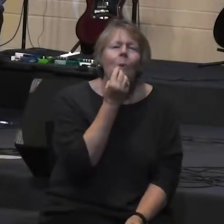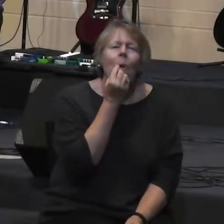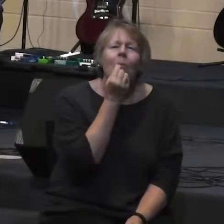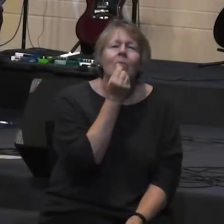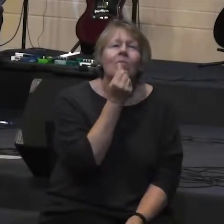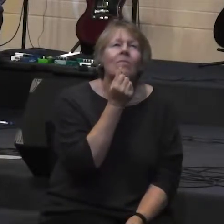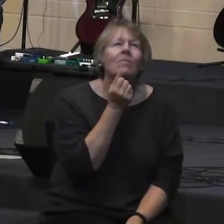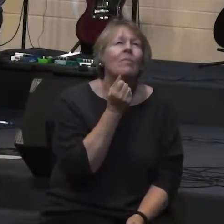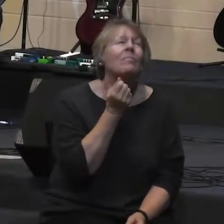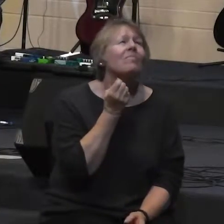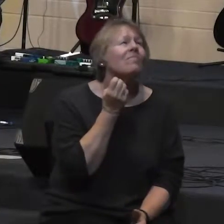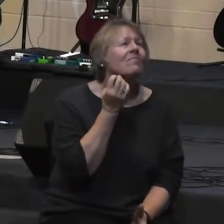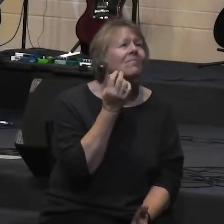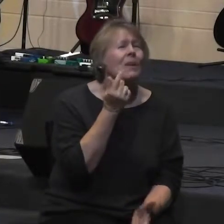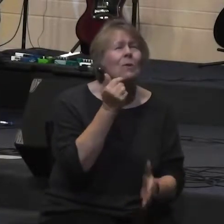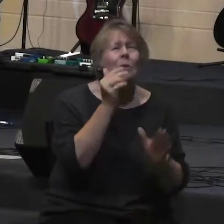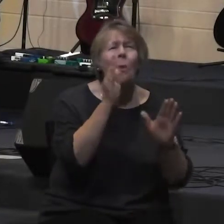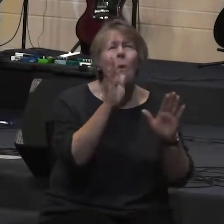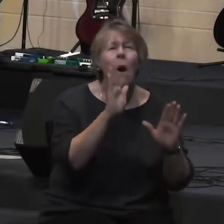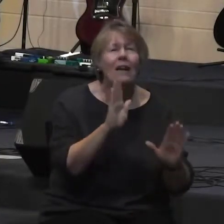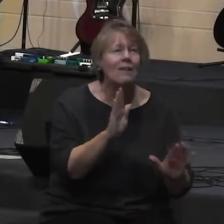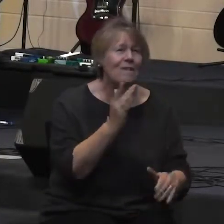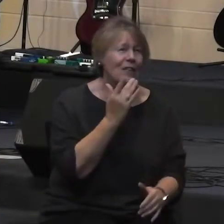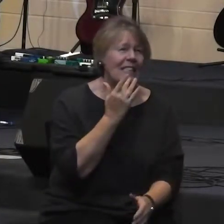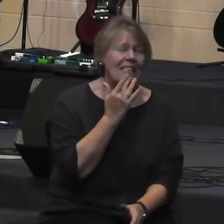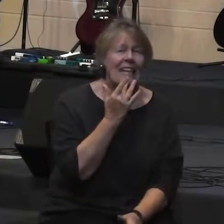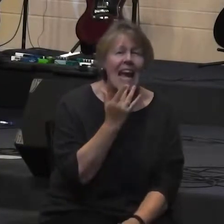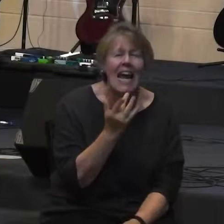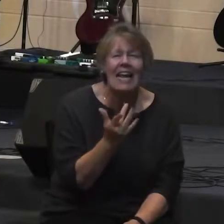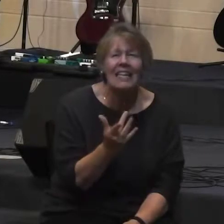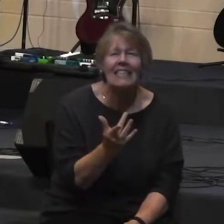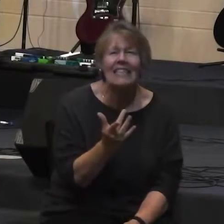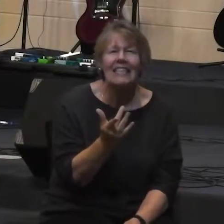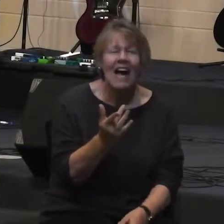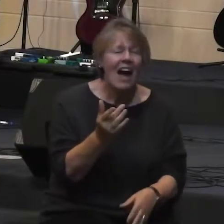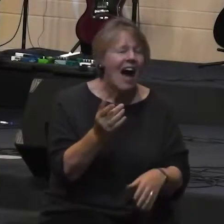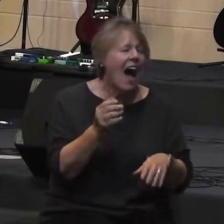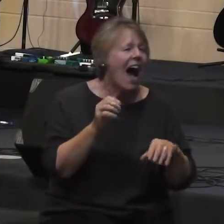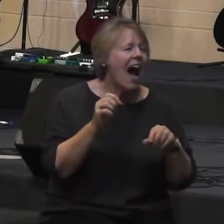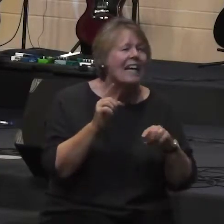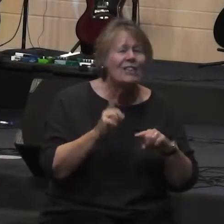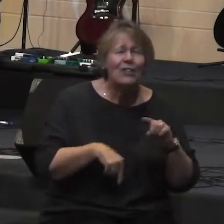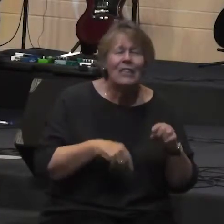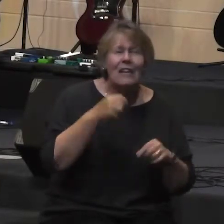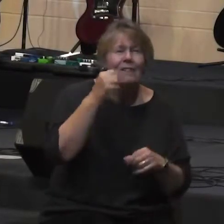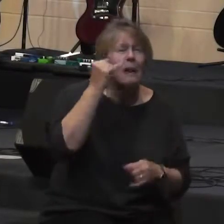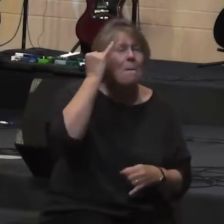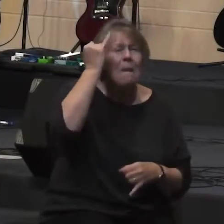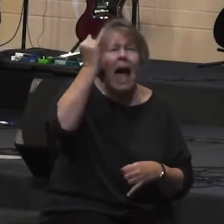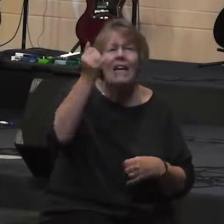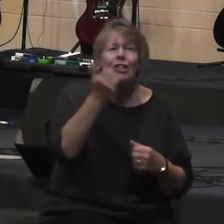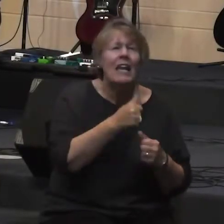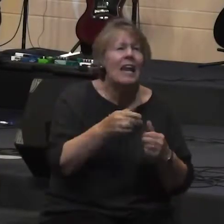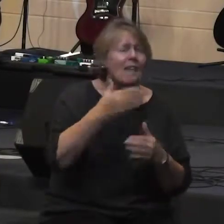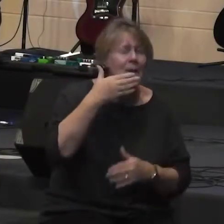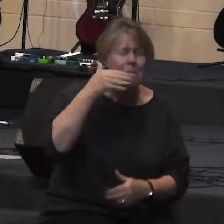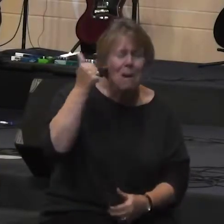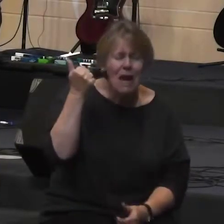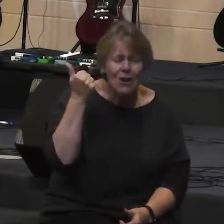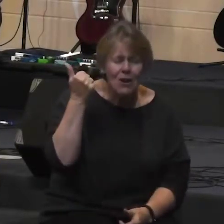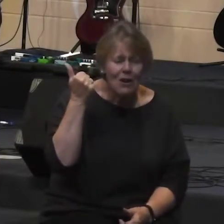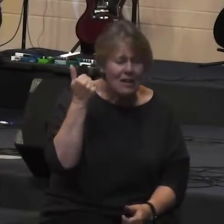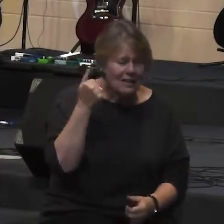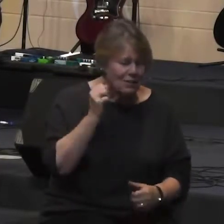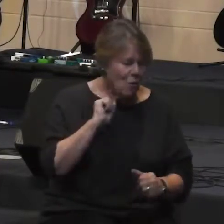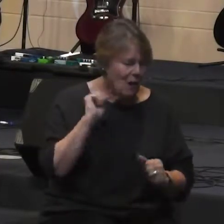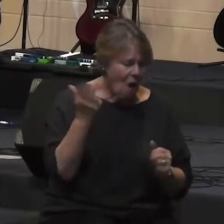unbelievably wonderful taste that I could possibly imagine and we just sat around in a circle